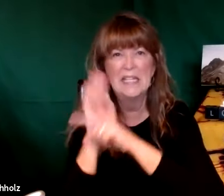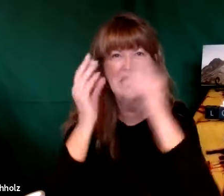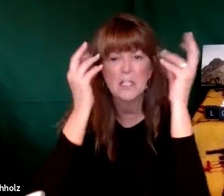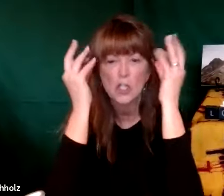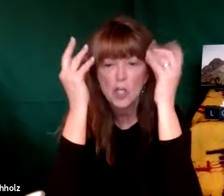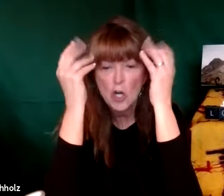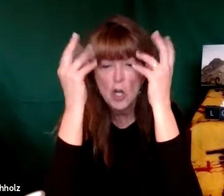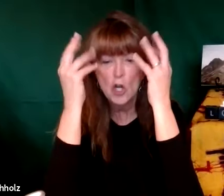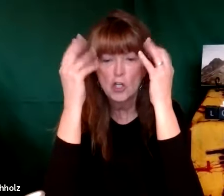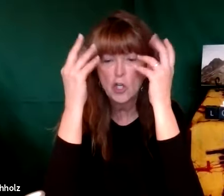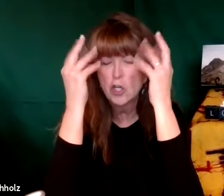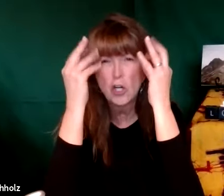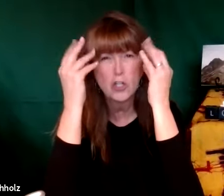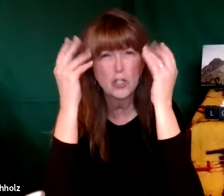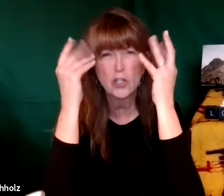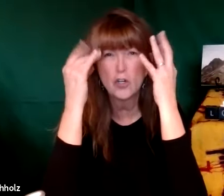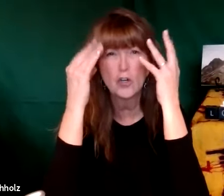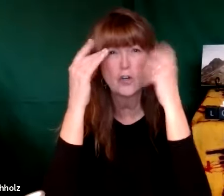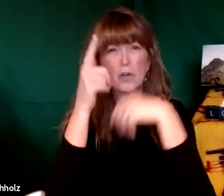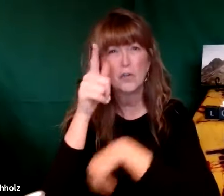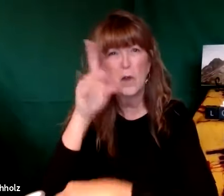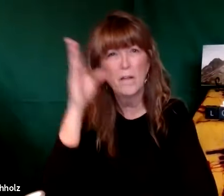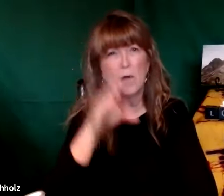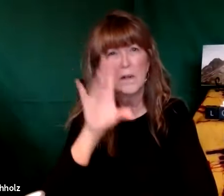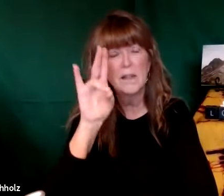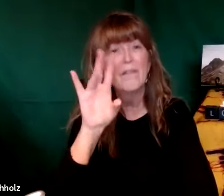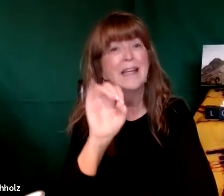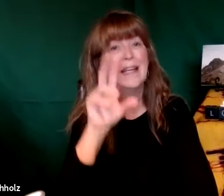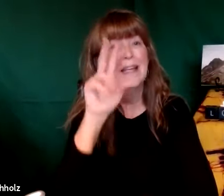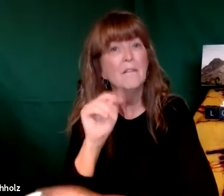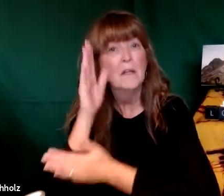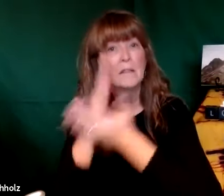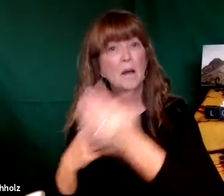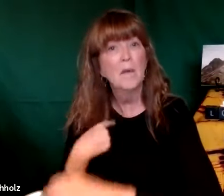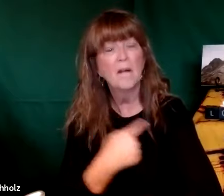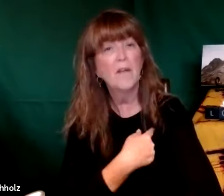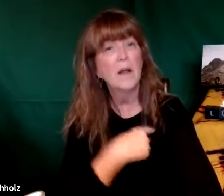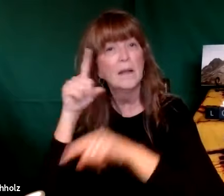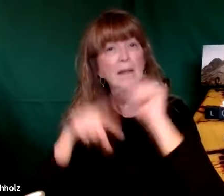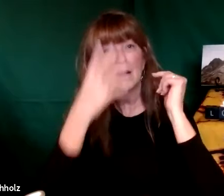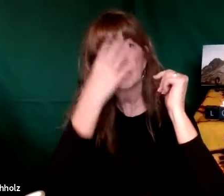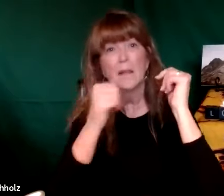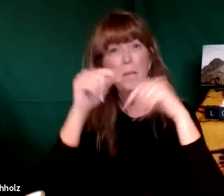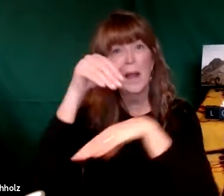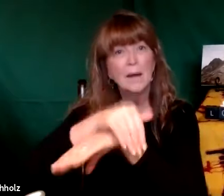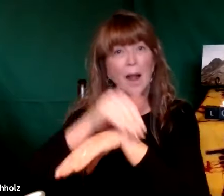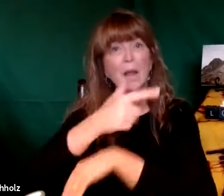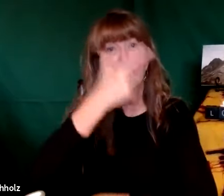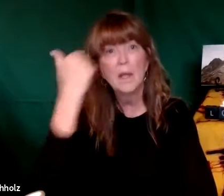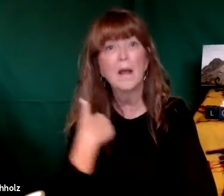our minds are so busy and preoccupied 24 7 some of us